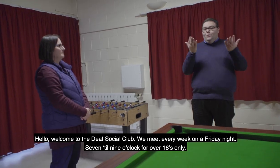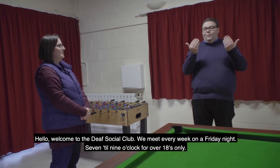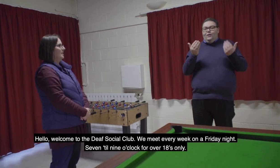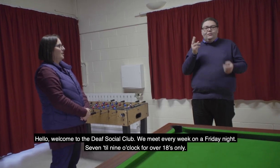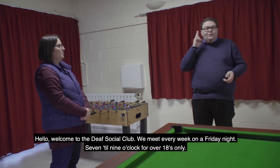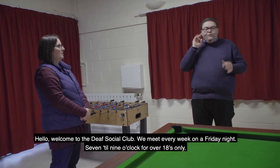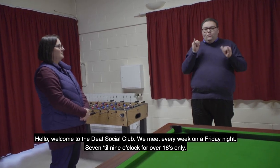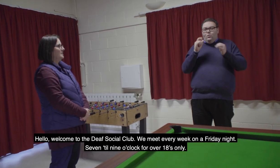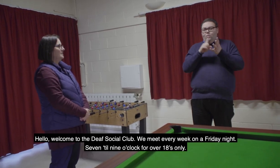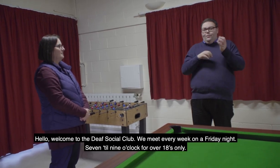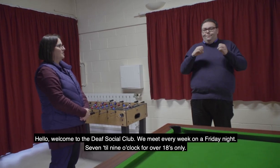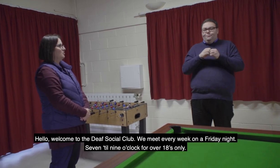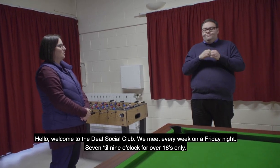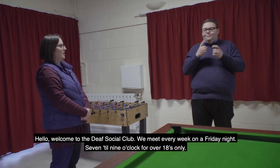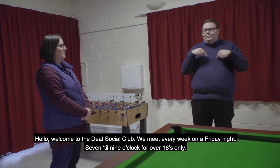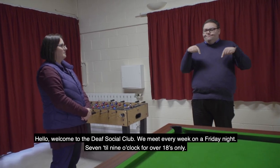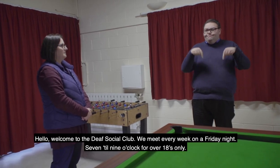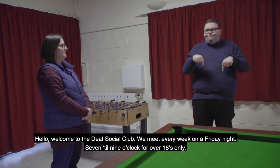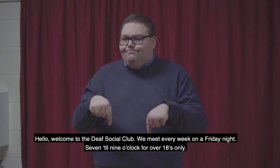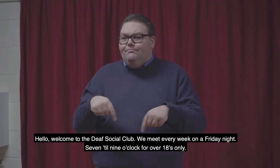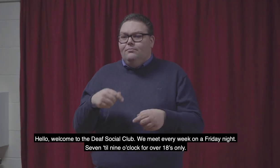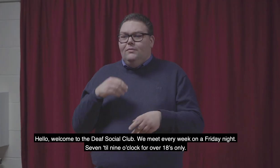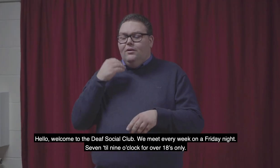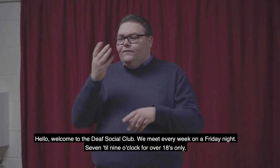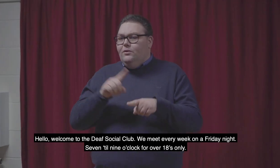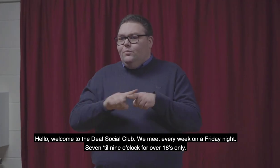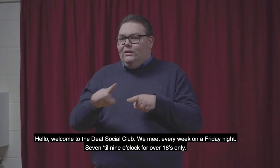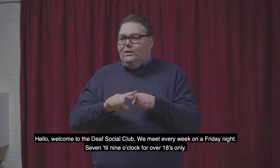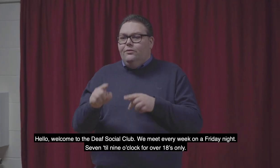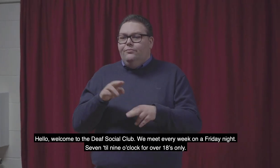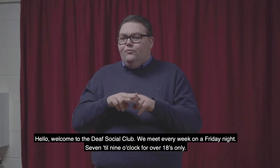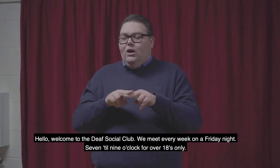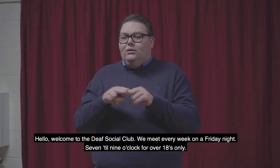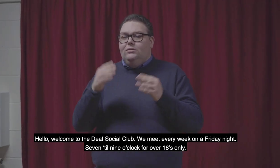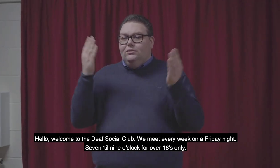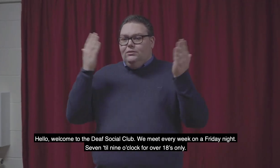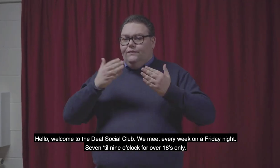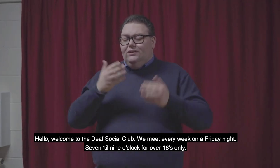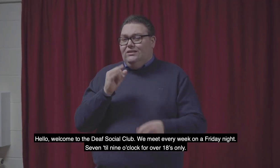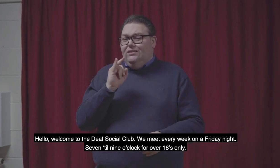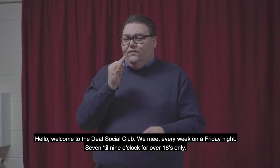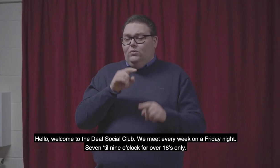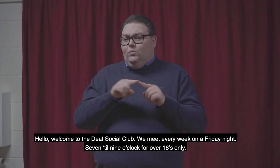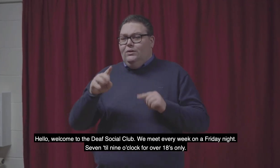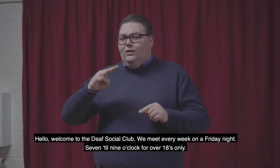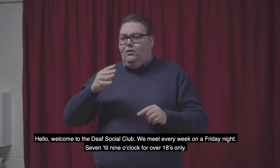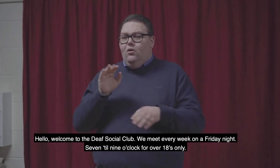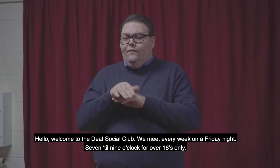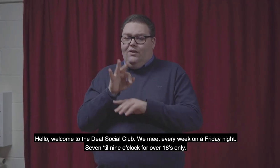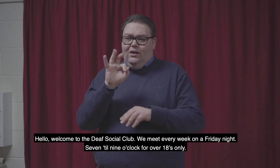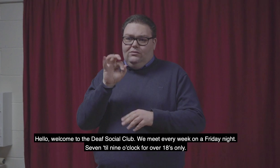Hello, welcome to the Deaf Social Club. We meet every week on a Friday night, 7 till 9 o